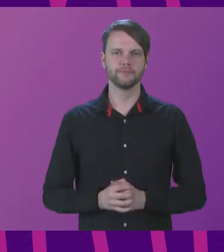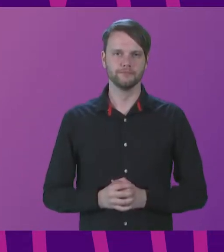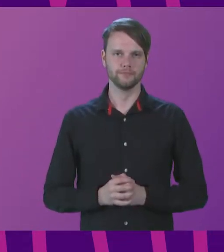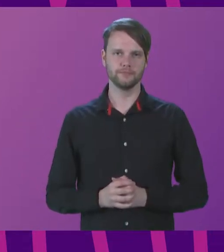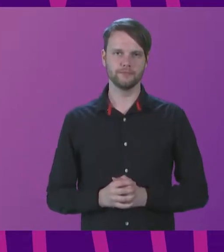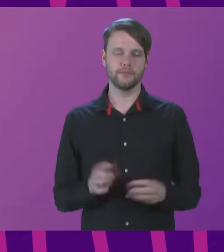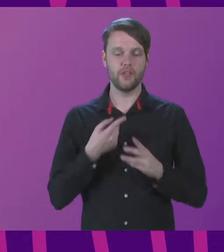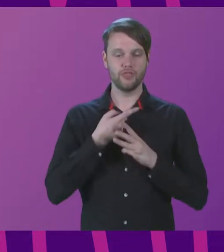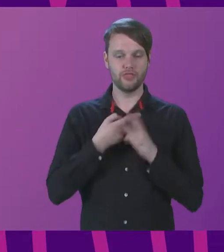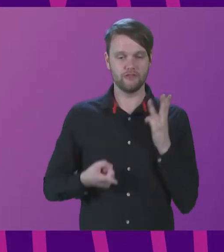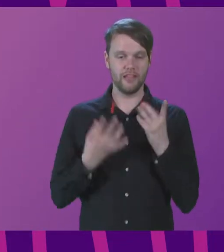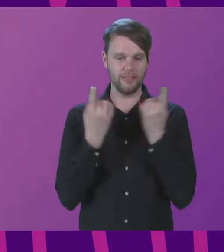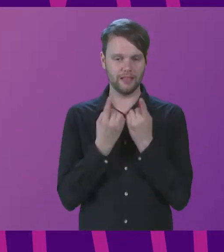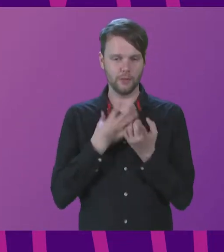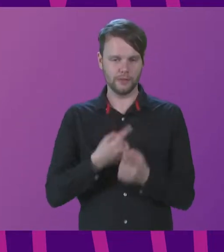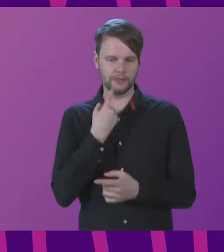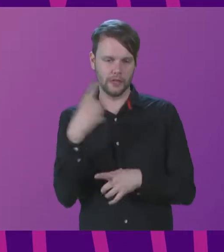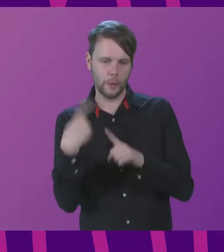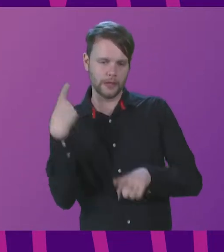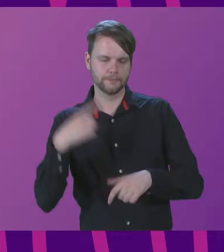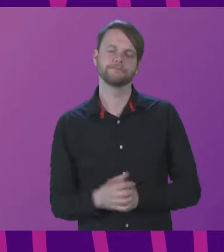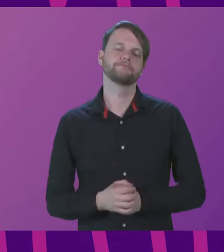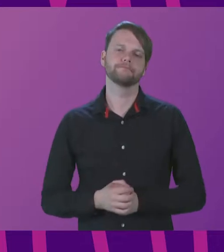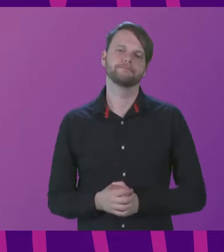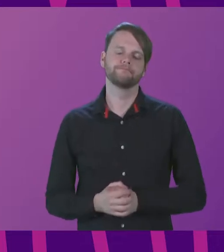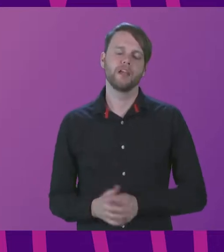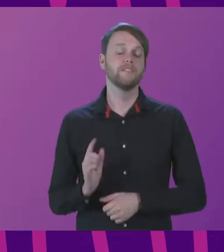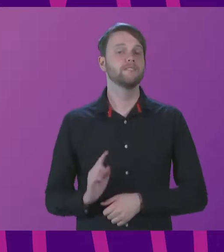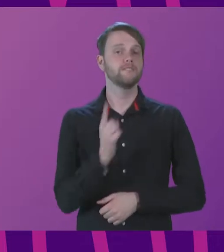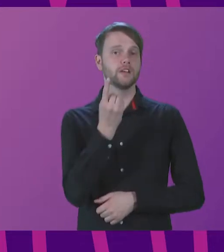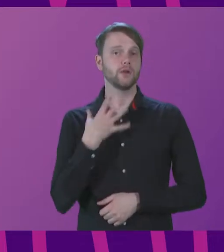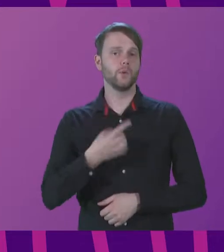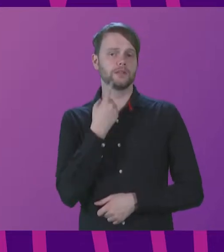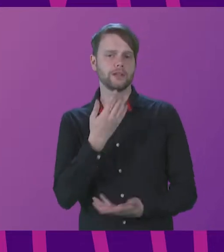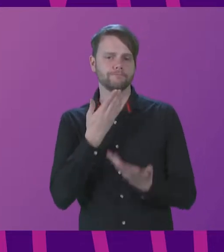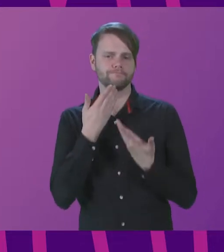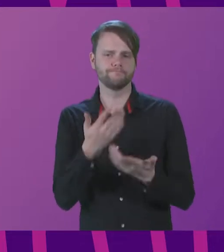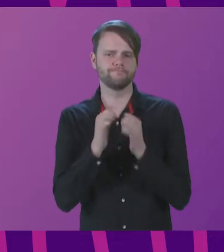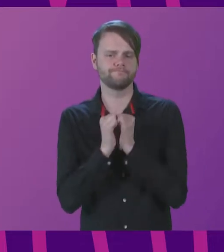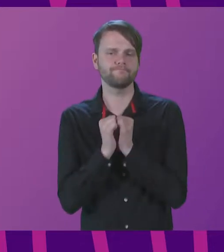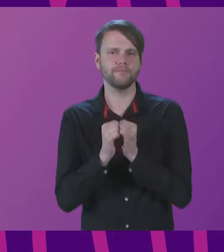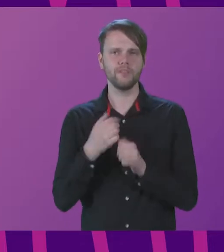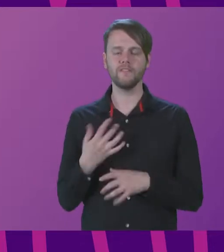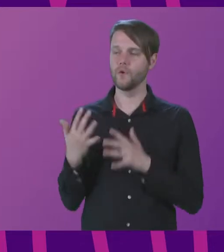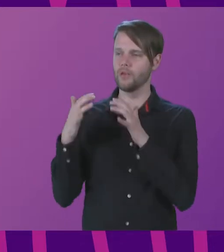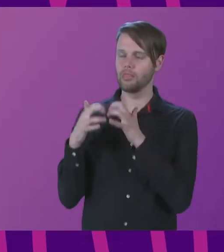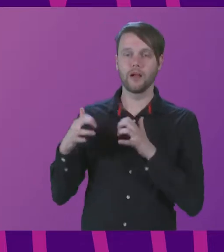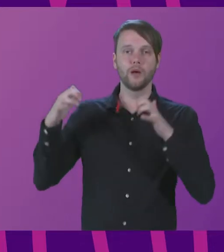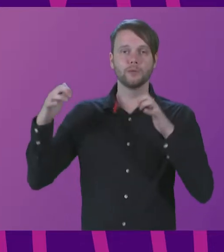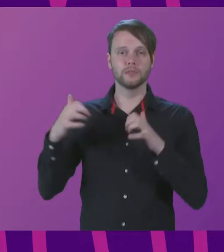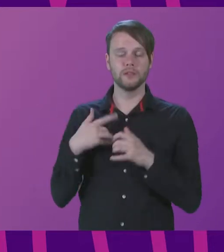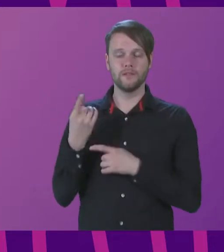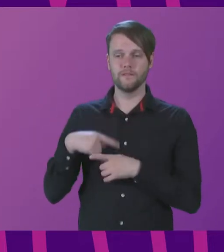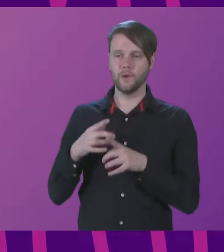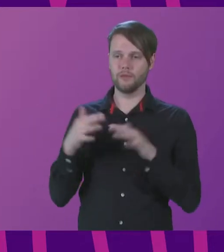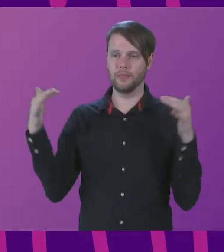I have three things to say quickly. First, I want to extend my gratitude on behalf of the Council to our fellow